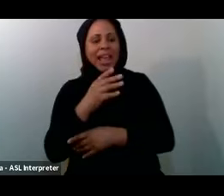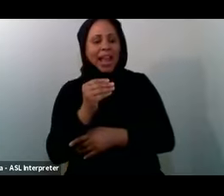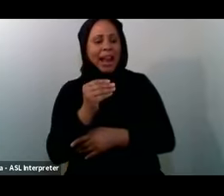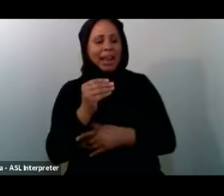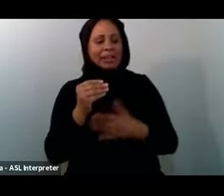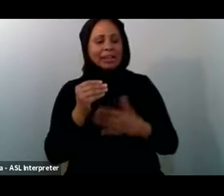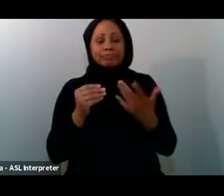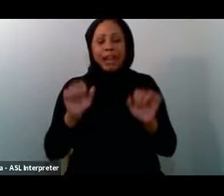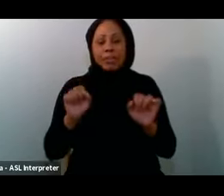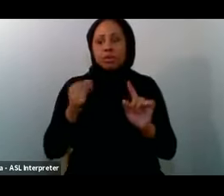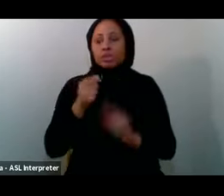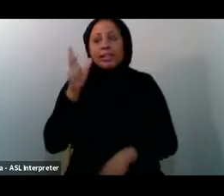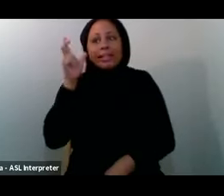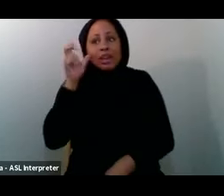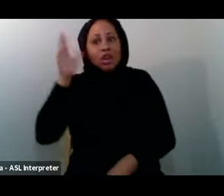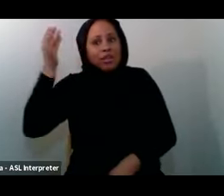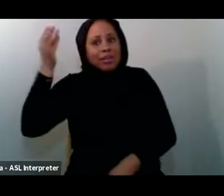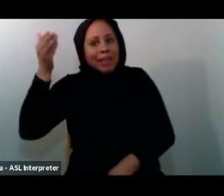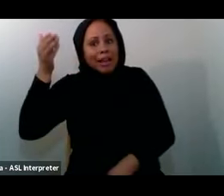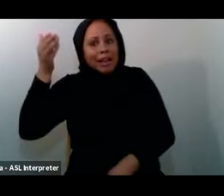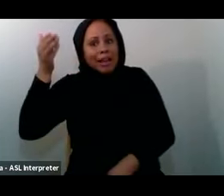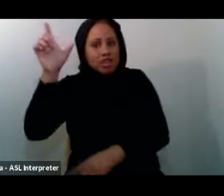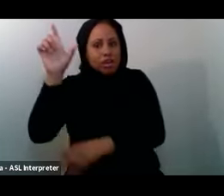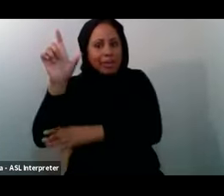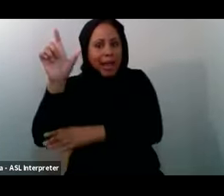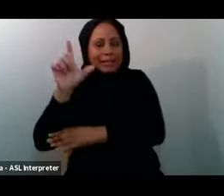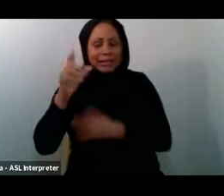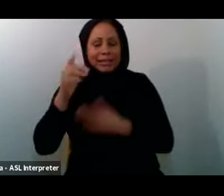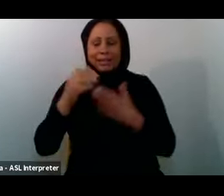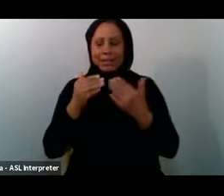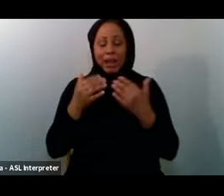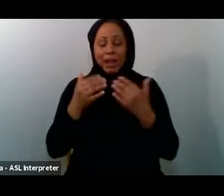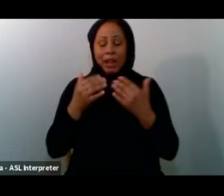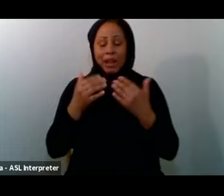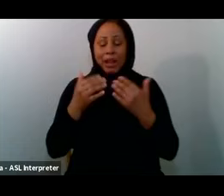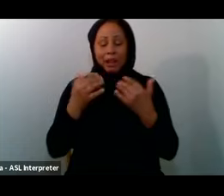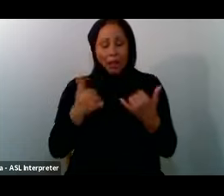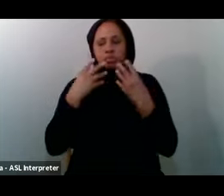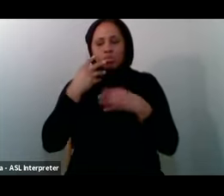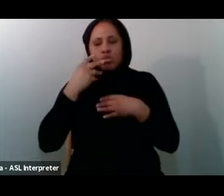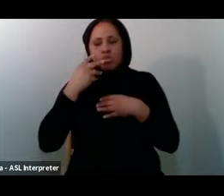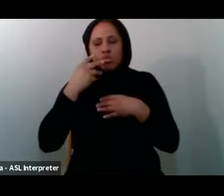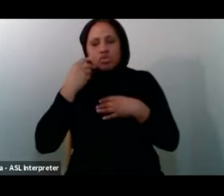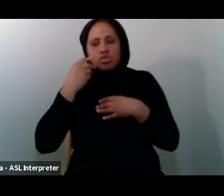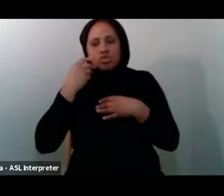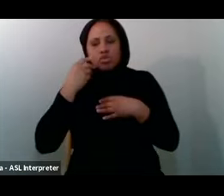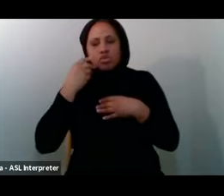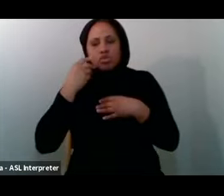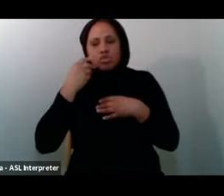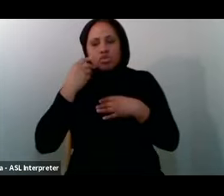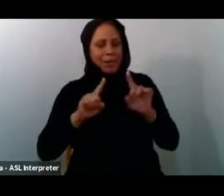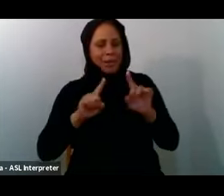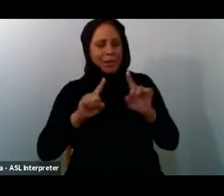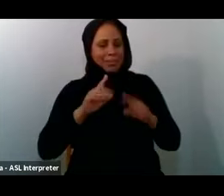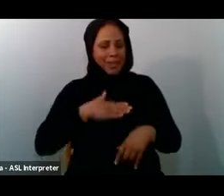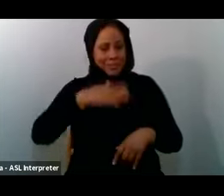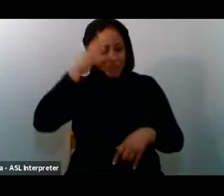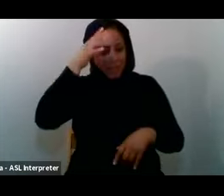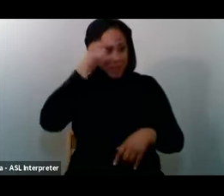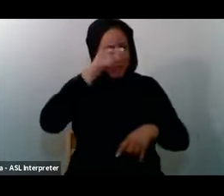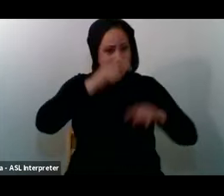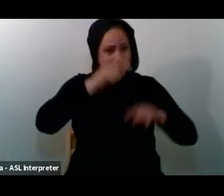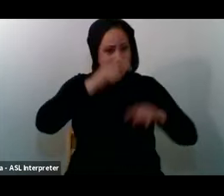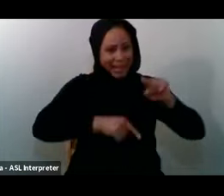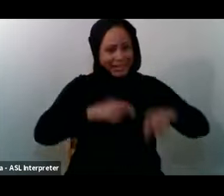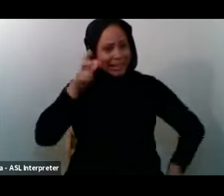khutbahs And no matter How beautifully I may be Able to Recite The fact That my Father Can't Hear This Is something That really